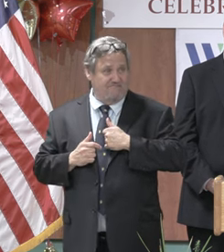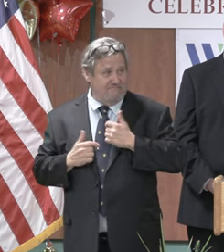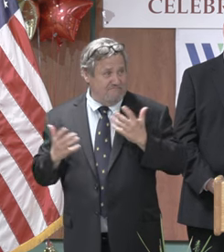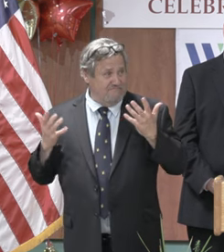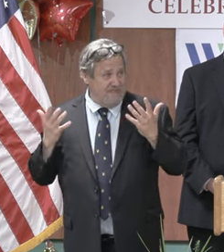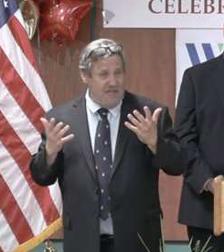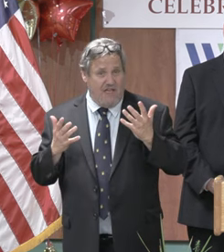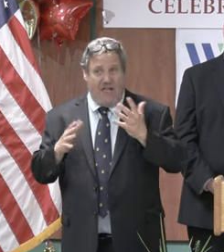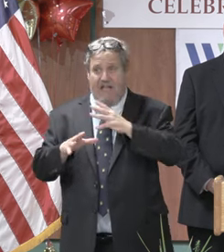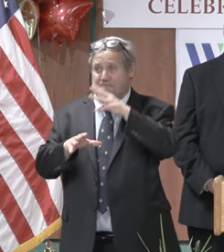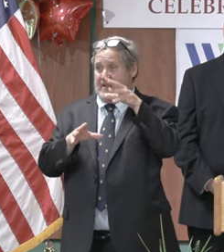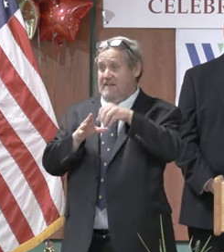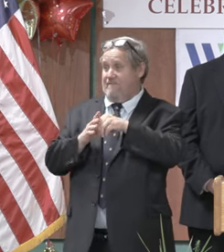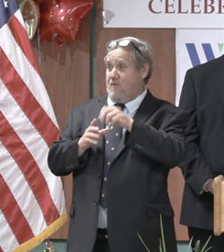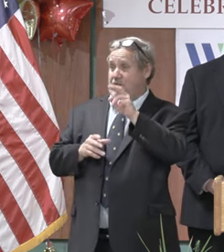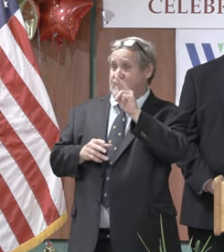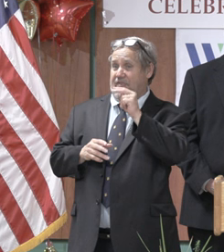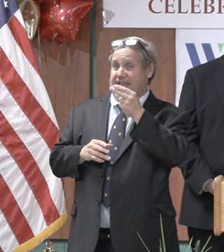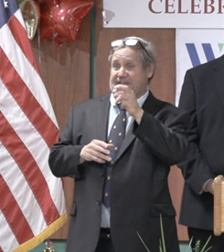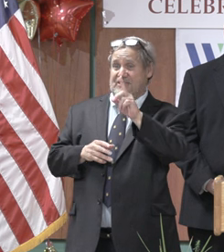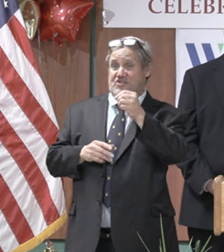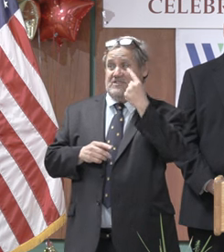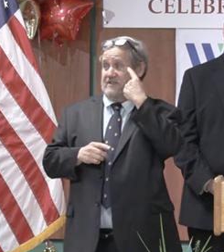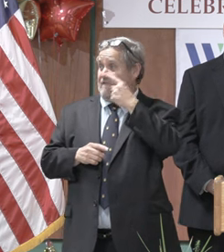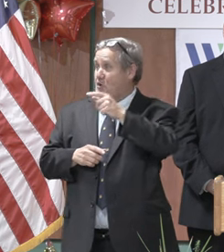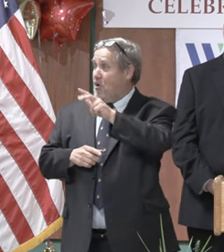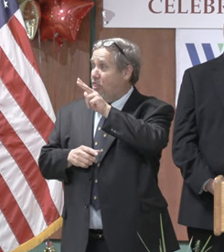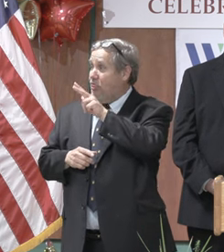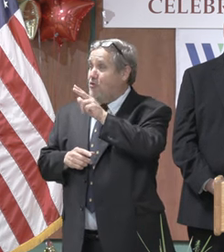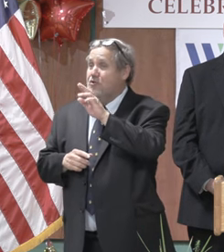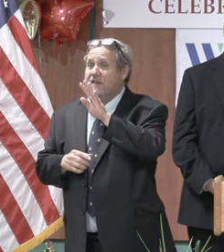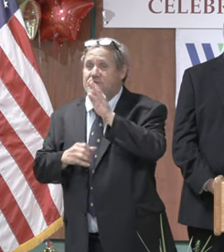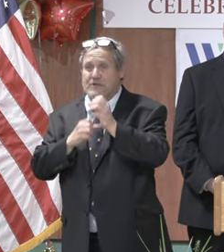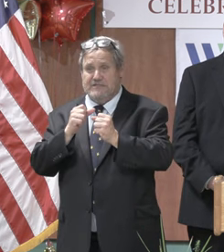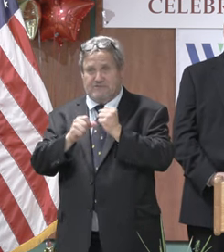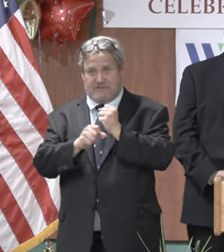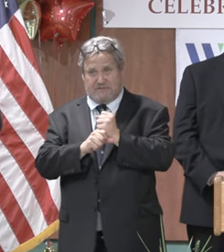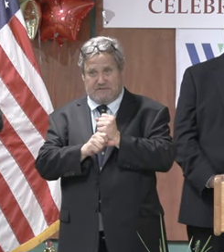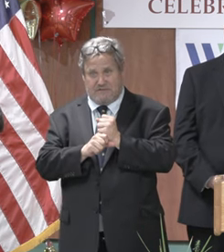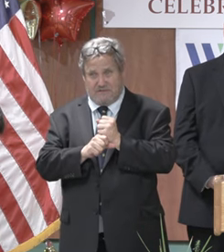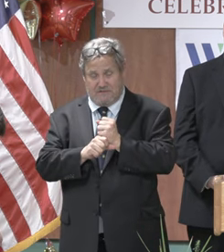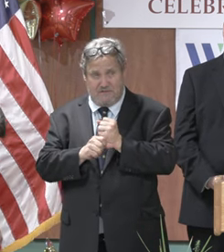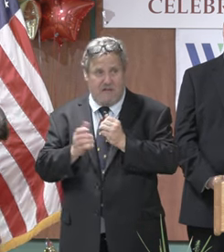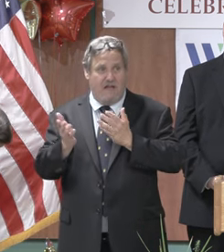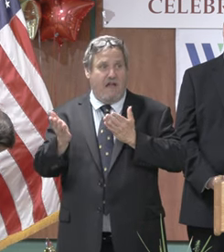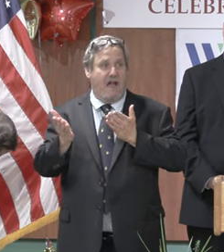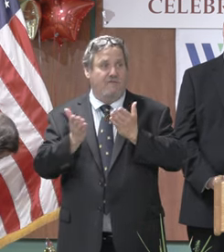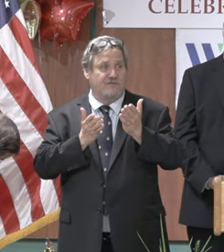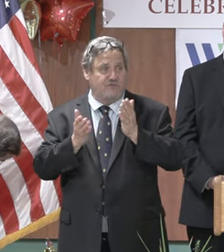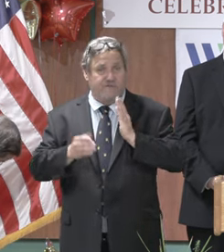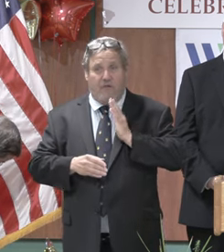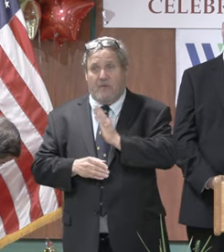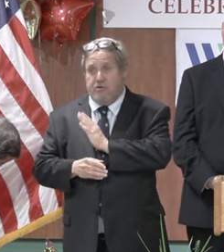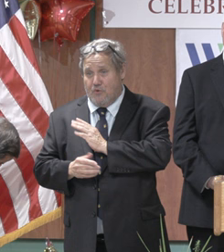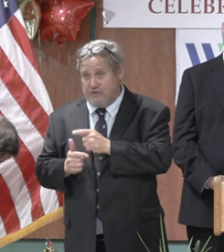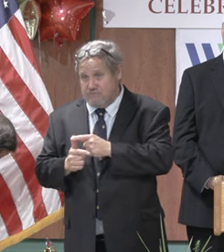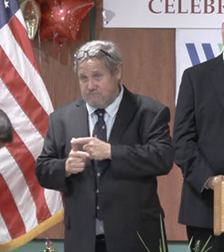and i'd just like to share a little bit about myself i have been involved with new england homes for the deaf for 34 years